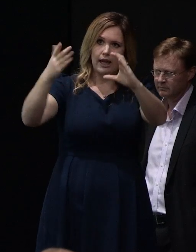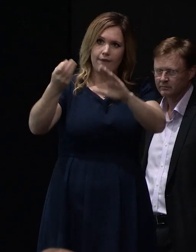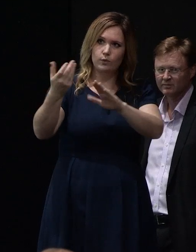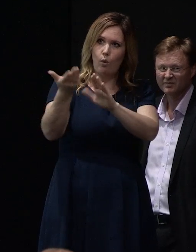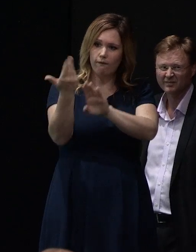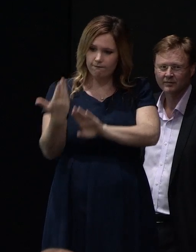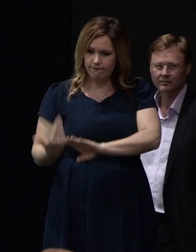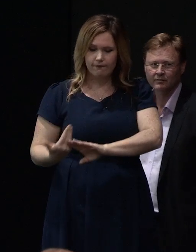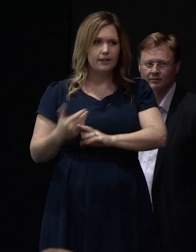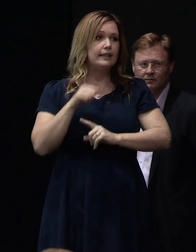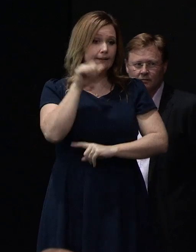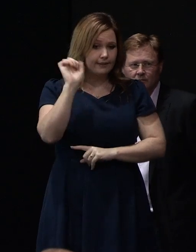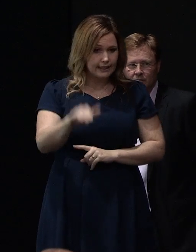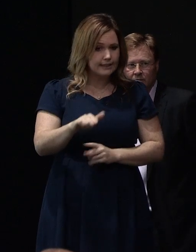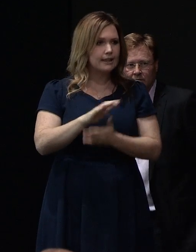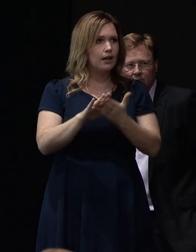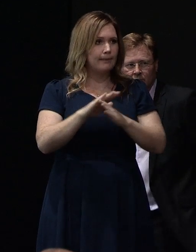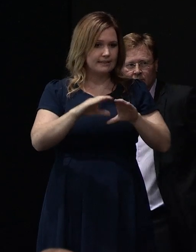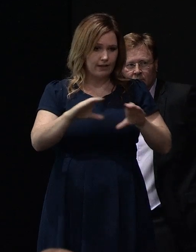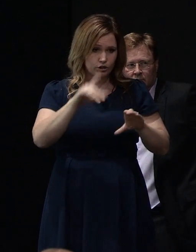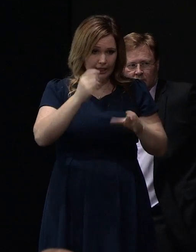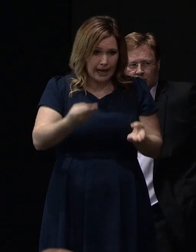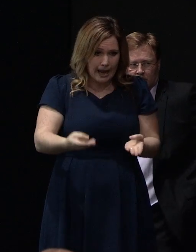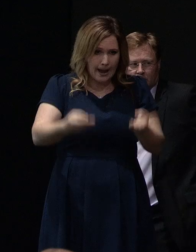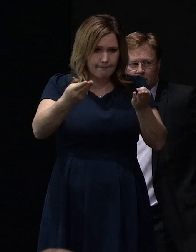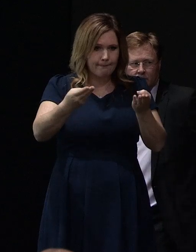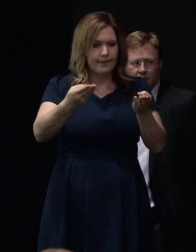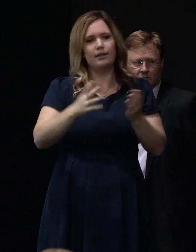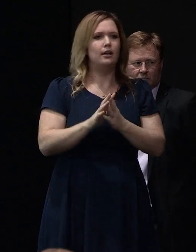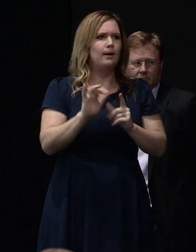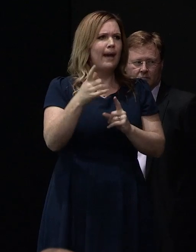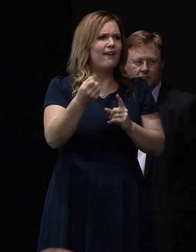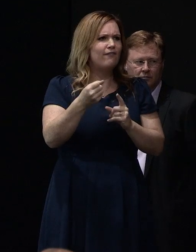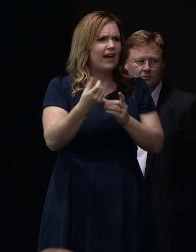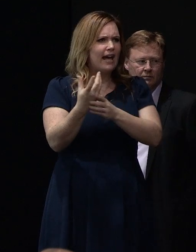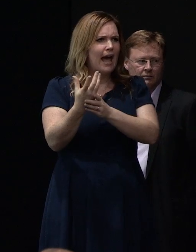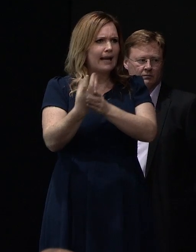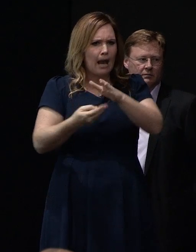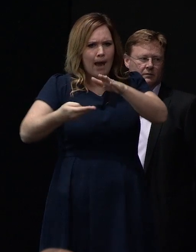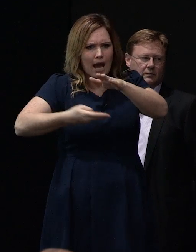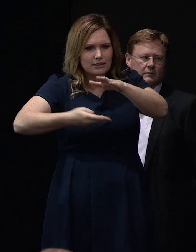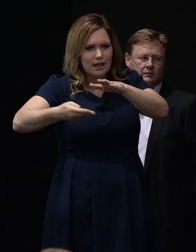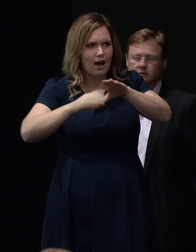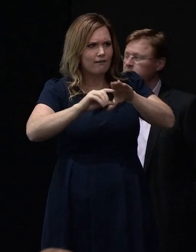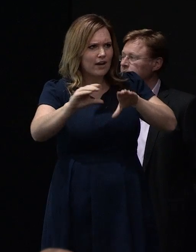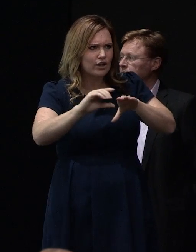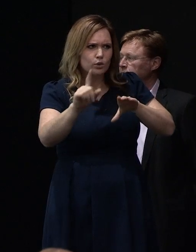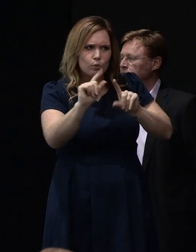If you do manage to lift the foundations up, what do you do with the gap that's created underneath the foundations?